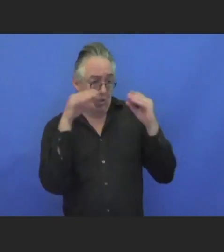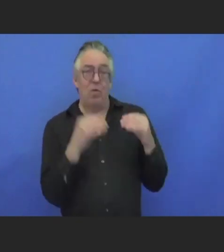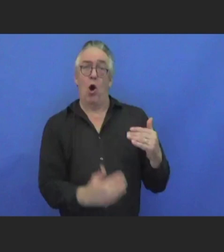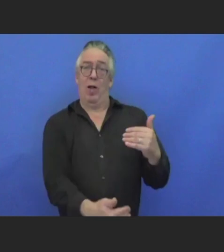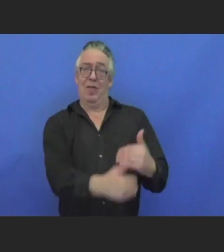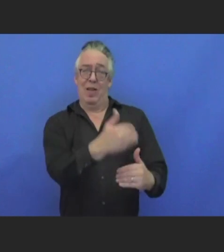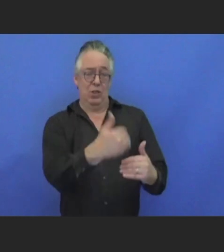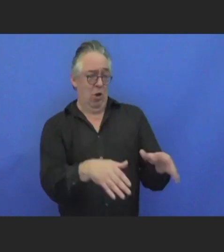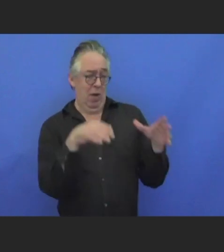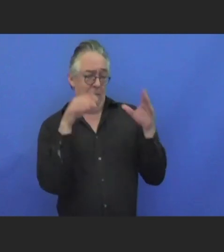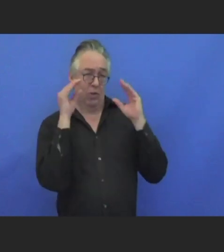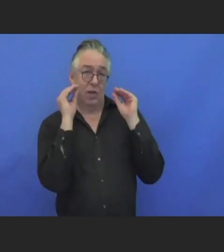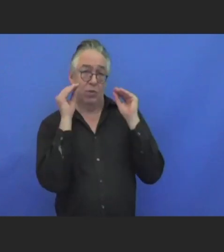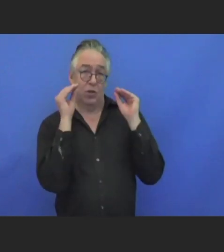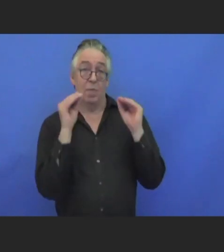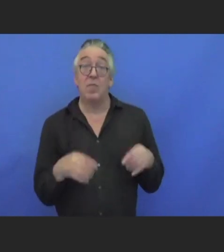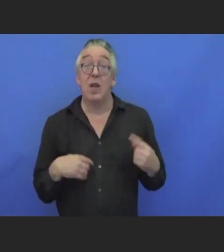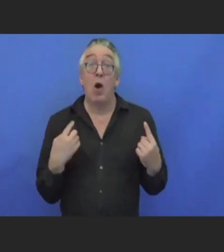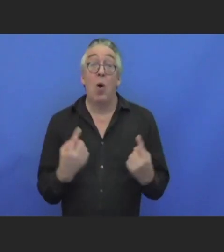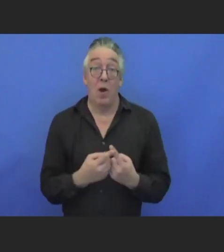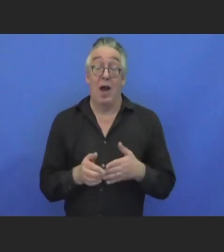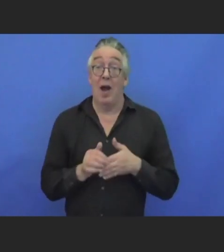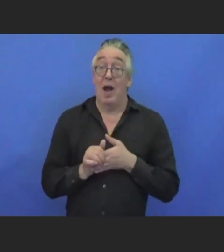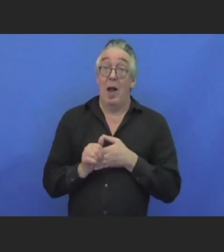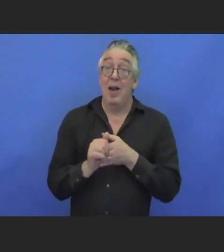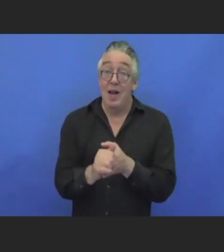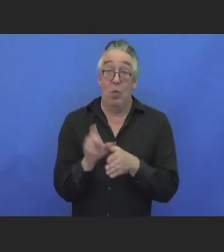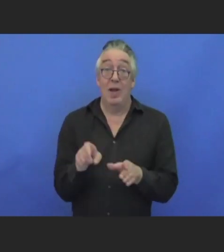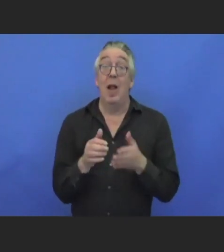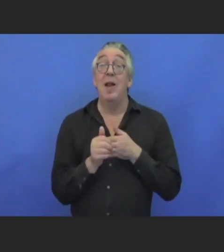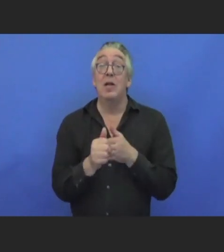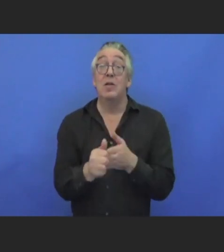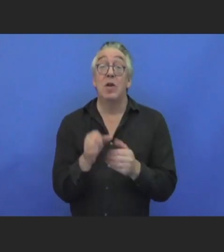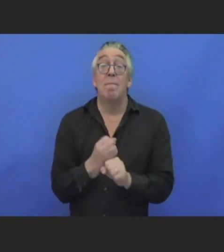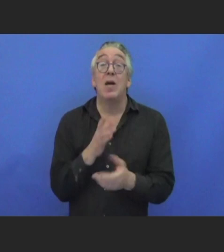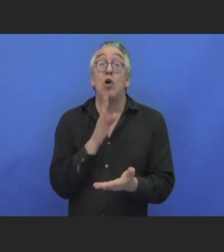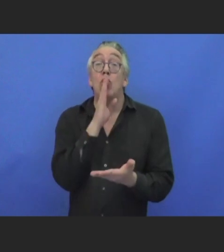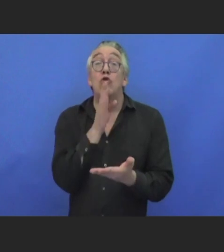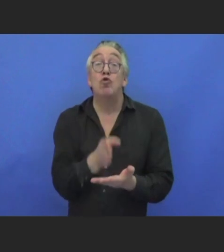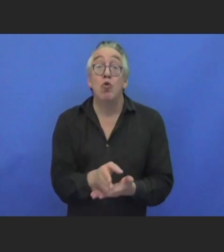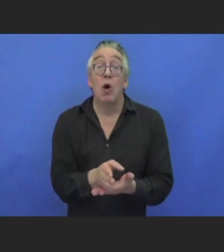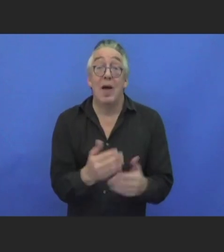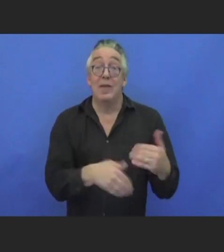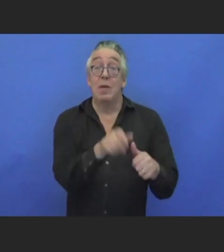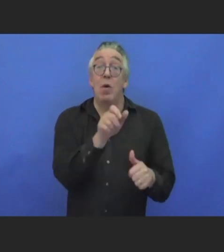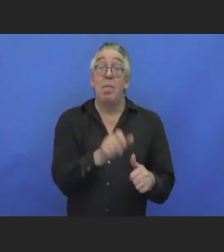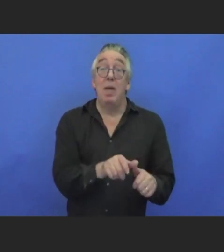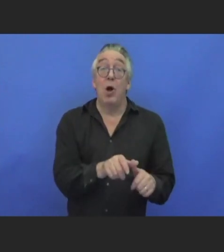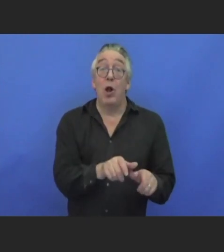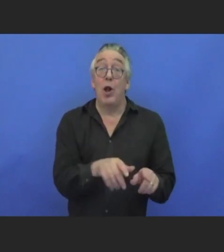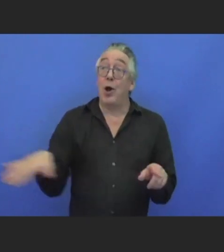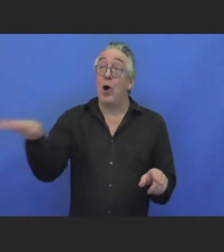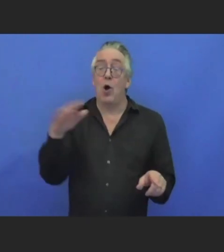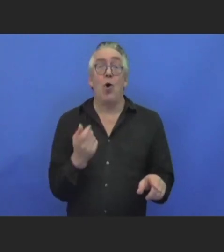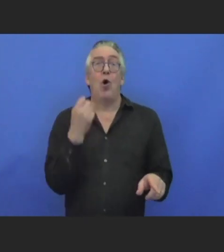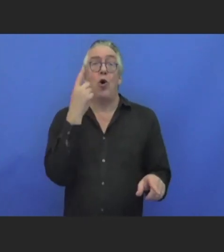require leadership to ensure that people with disabilities are fully understood. In case of